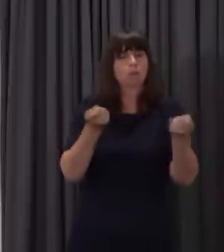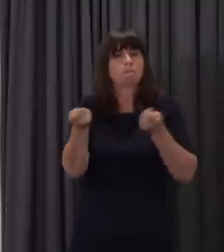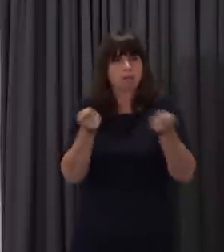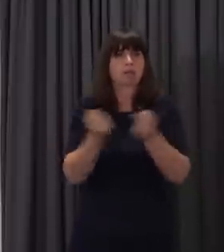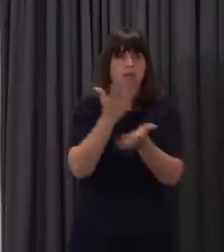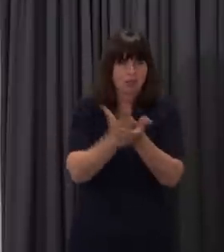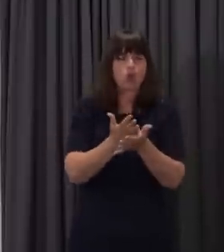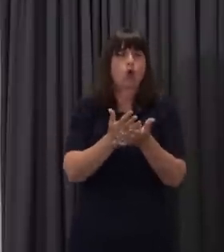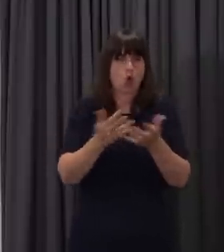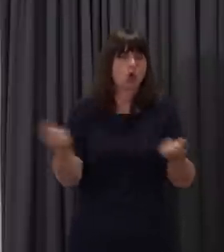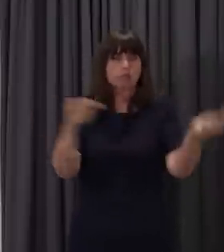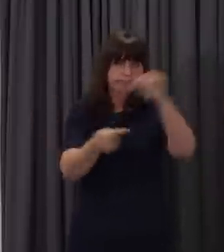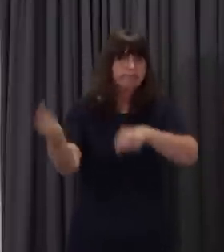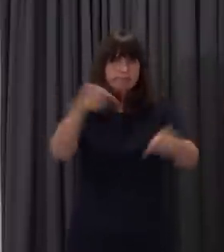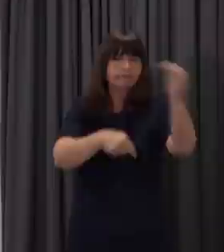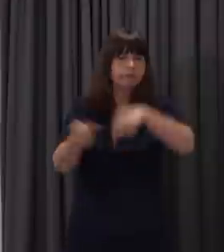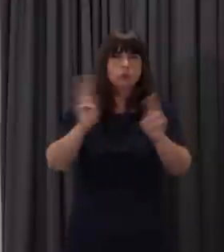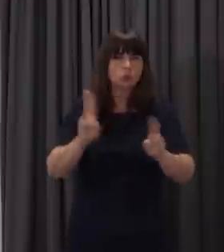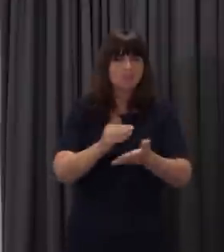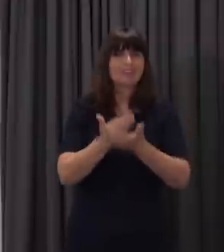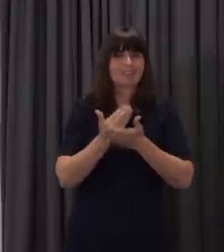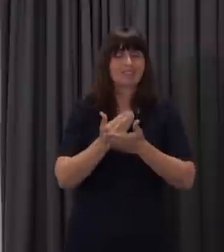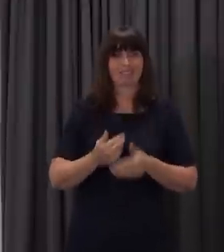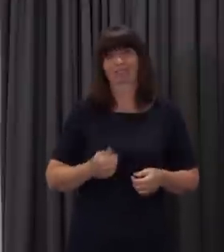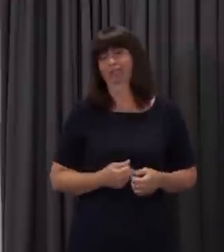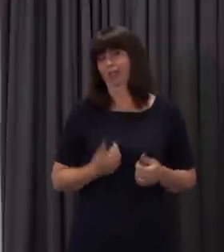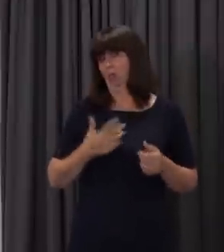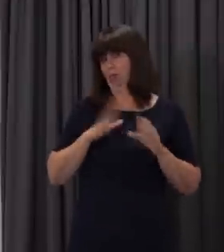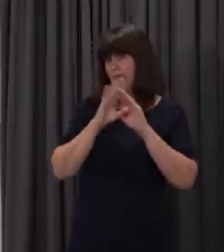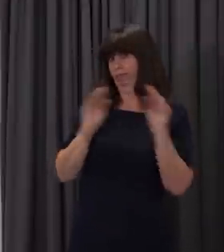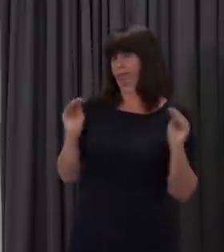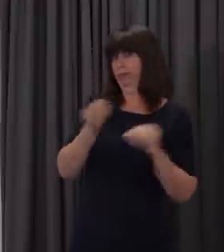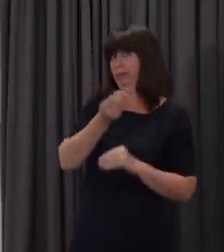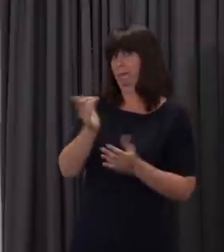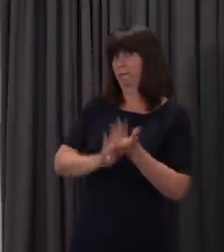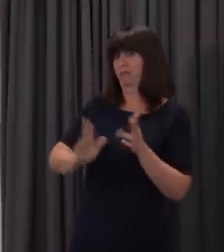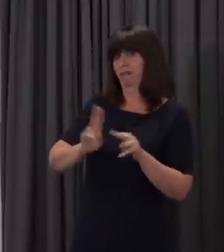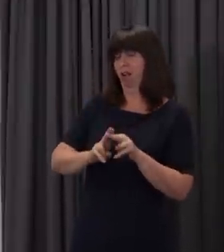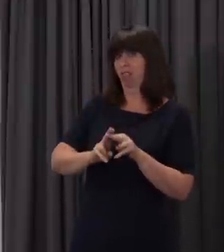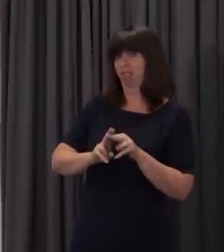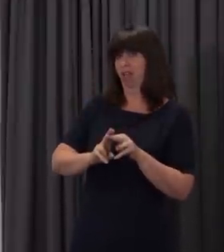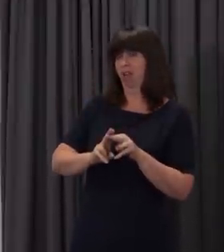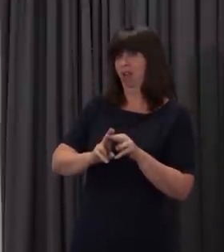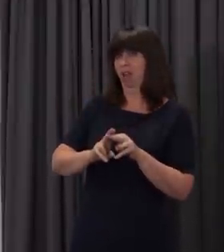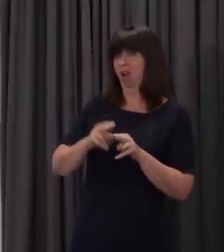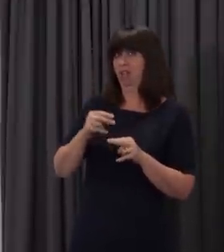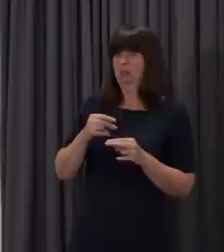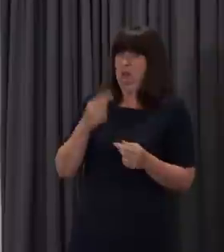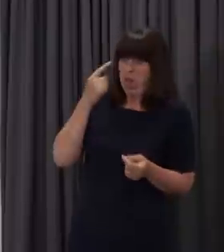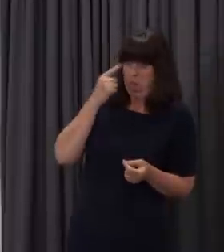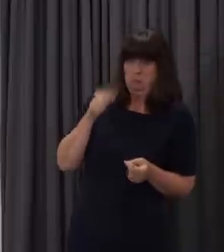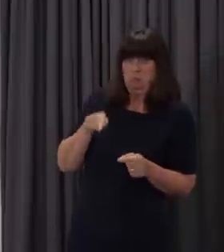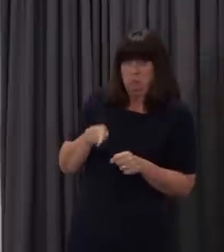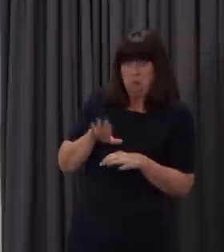can. Although I would say to parents, those of whom perhaps will have the opportunity to walk, scoot or cycle